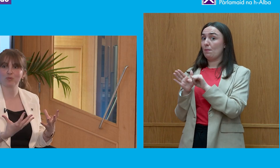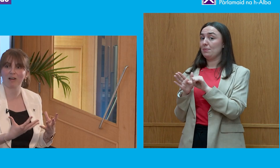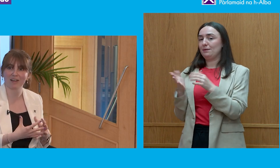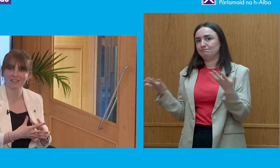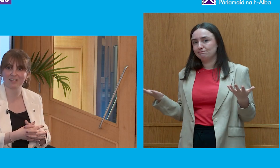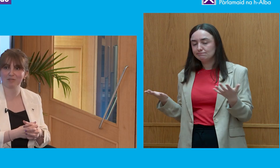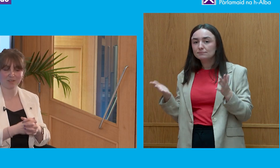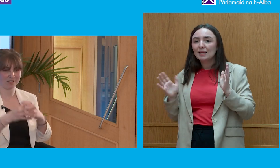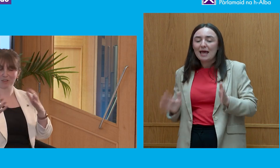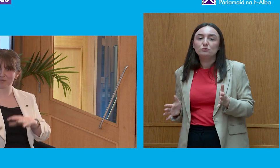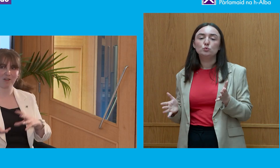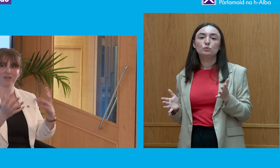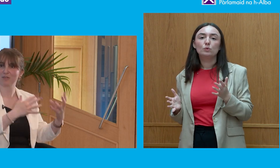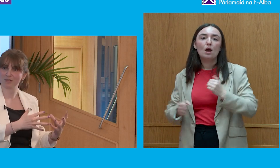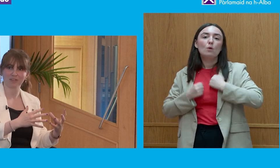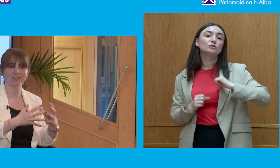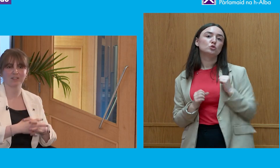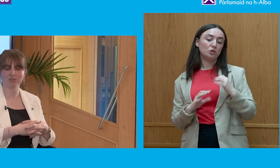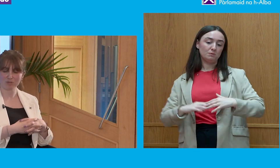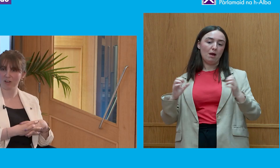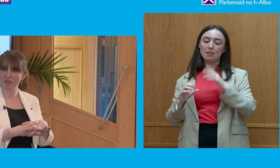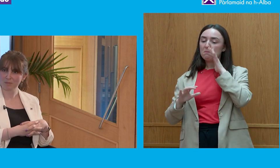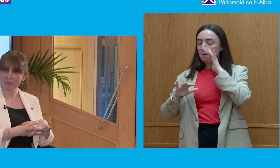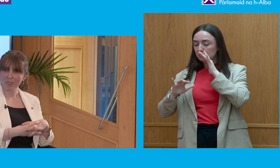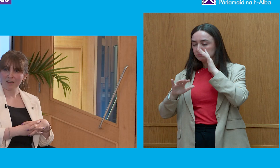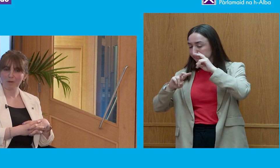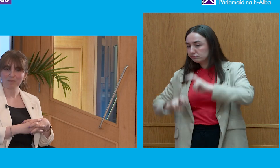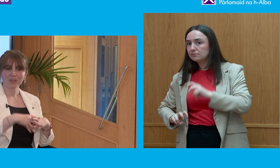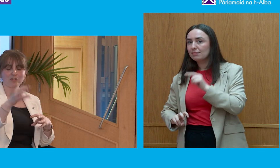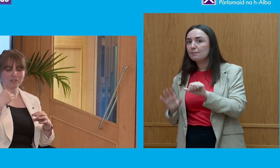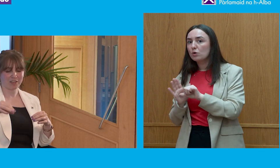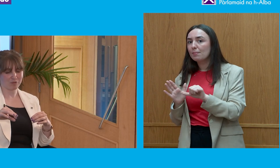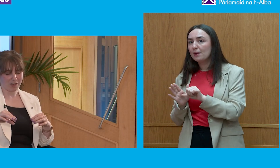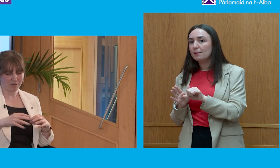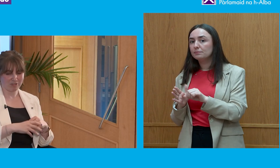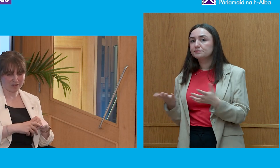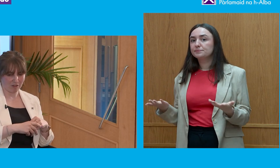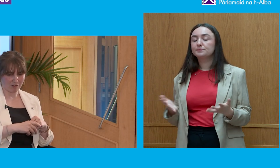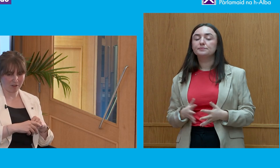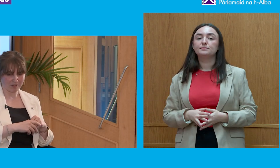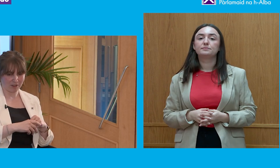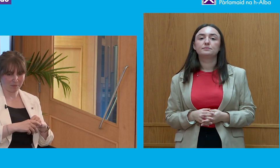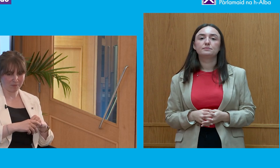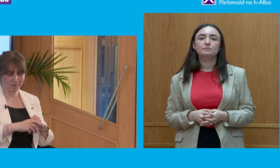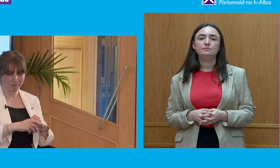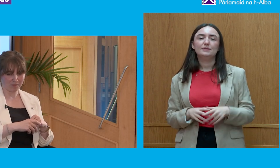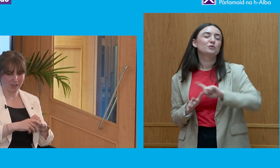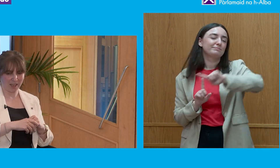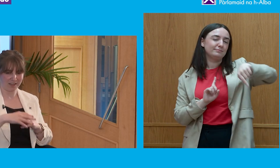who we are within the Scottish Parliament or the British Parliament. Just to finish my previous thought around,